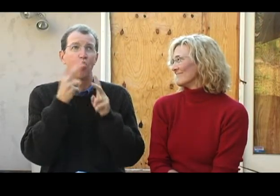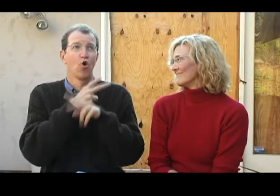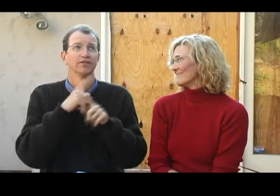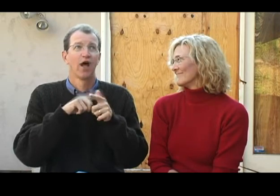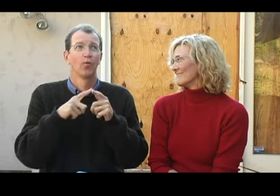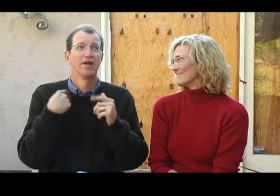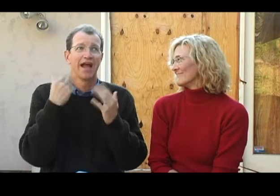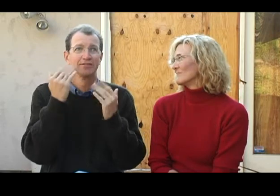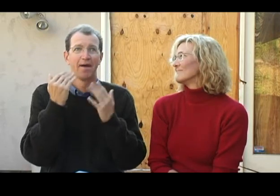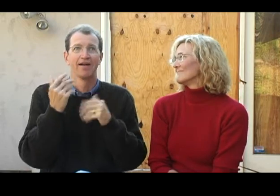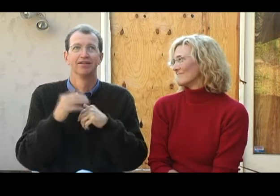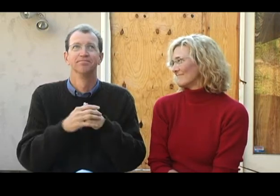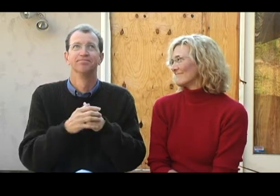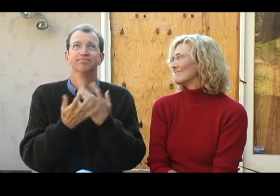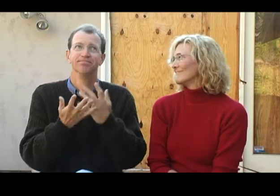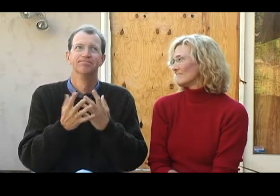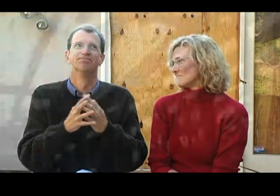a little bit worse than we had expected.